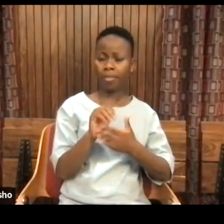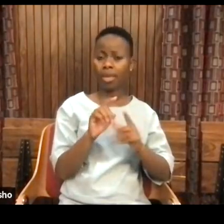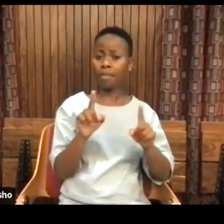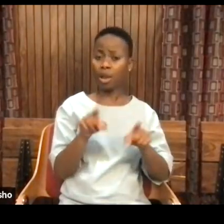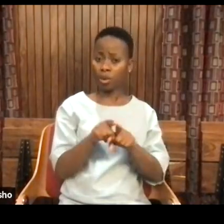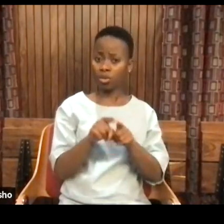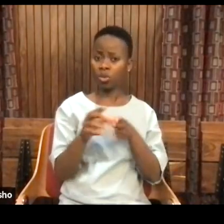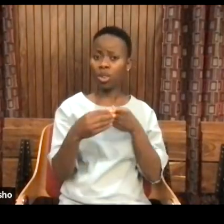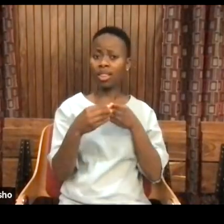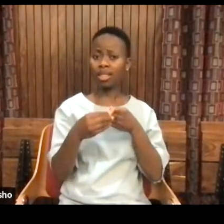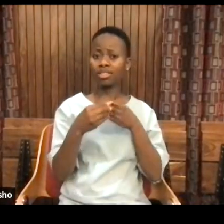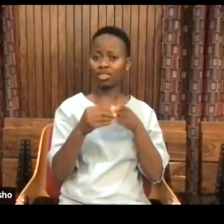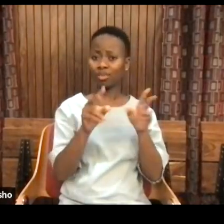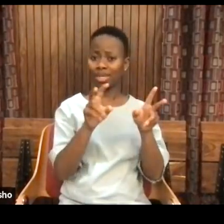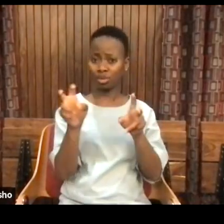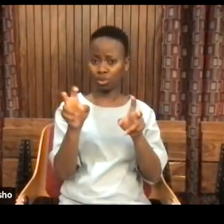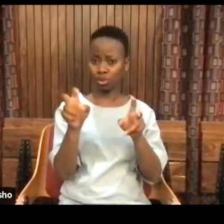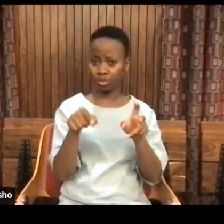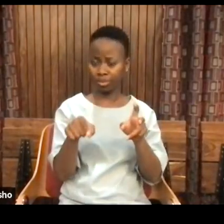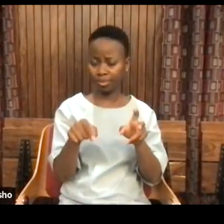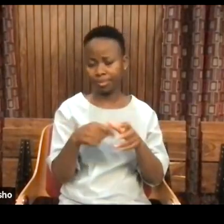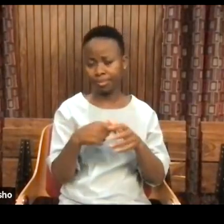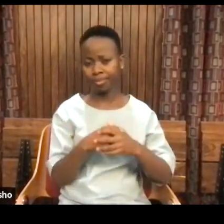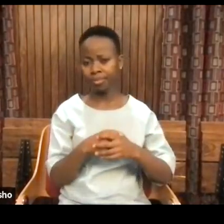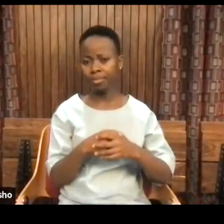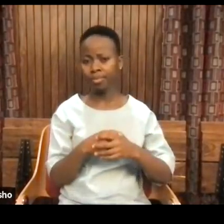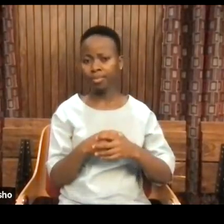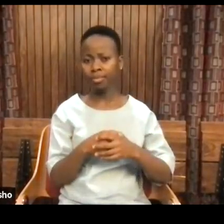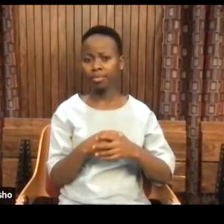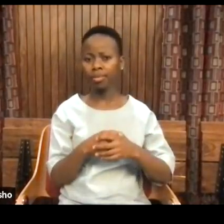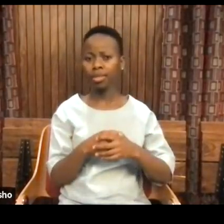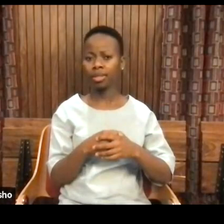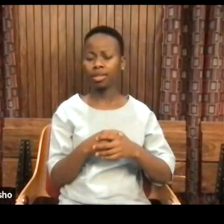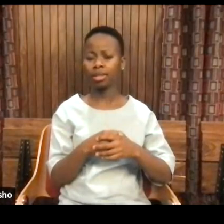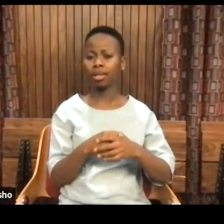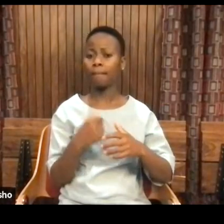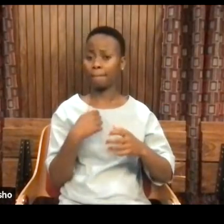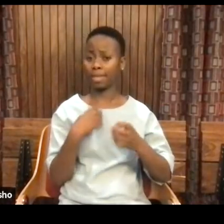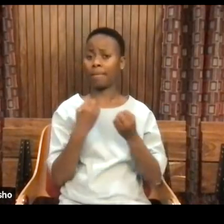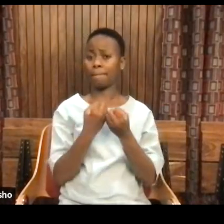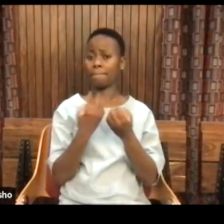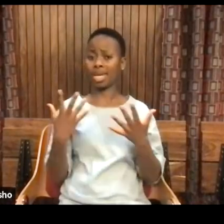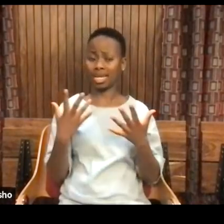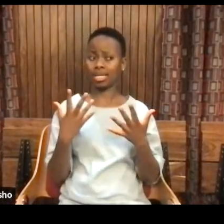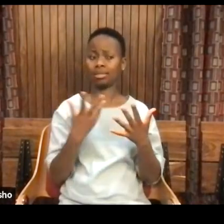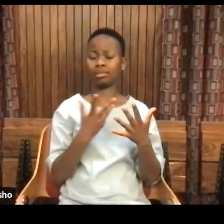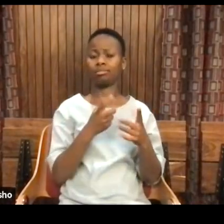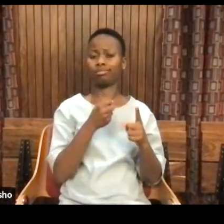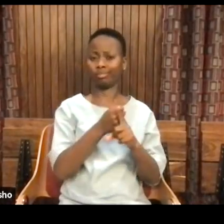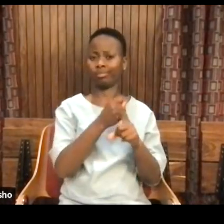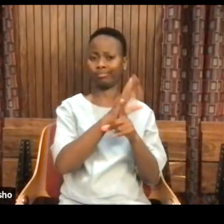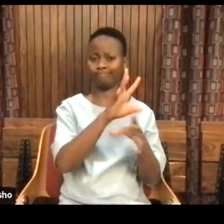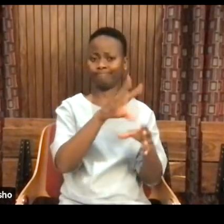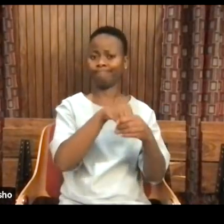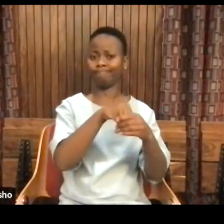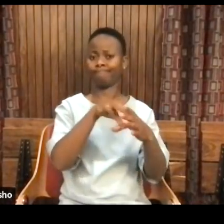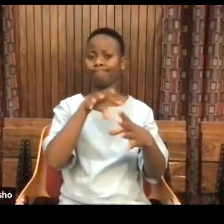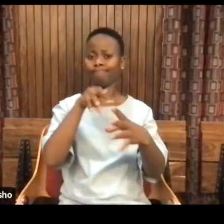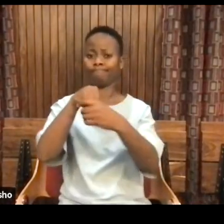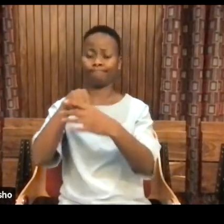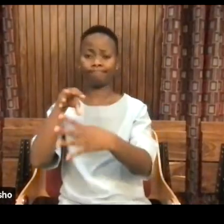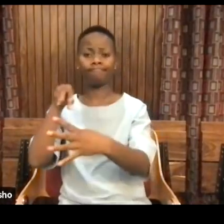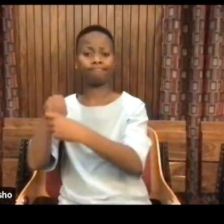issues, is that I've been in mere struggles, where I've had to take positions